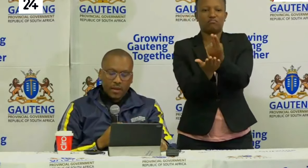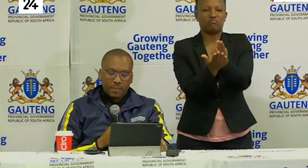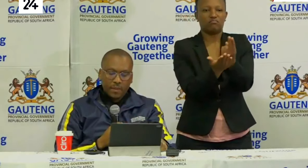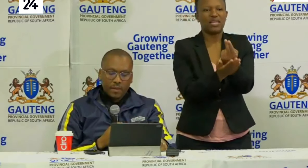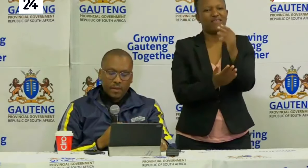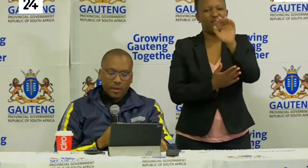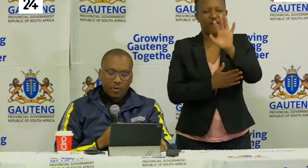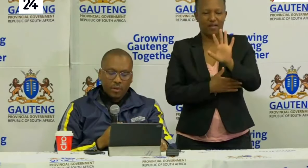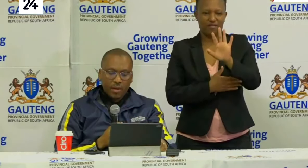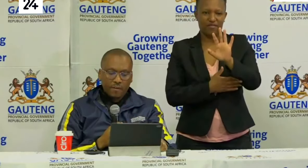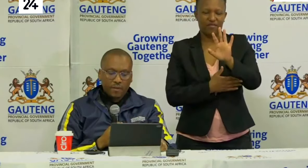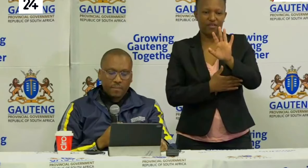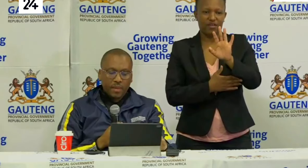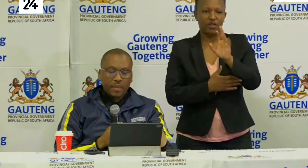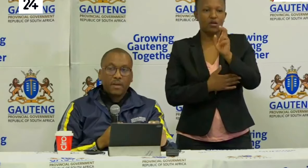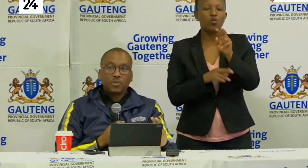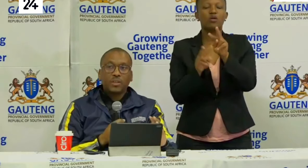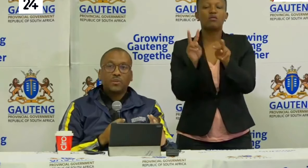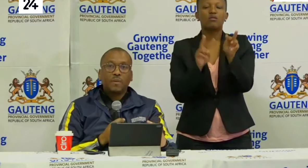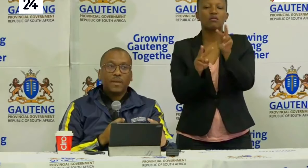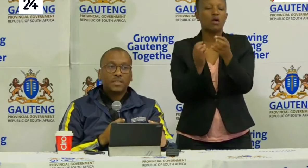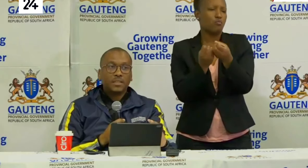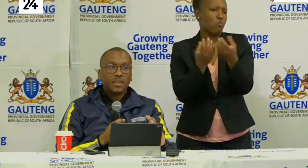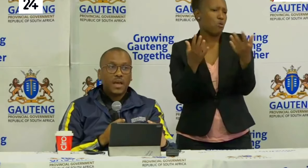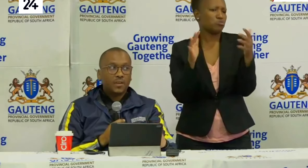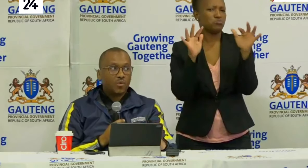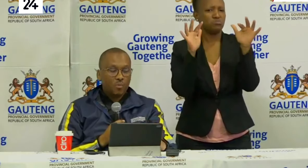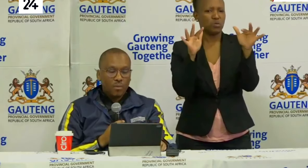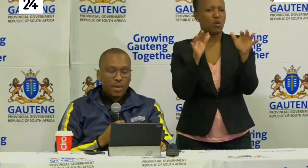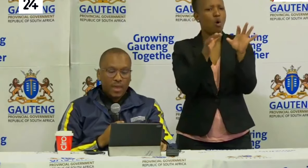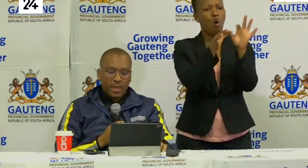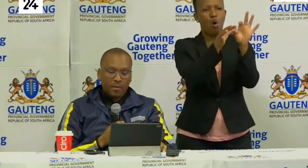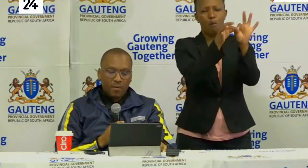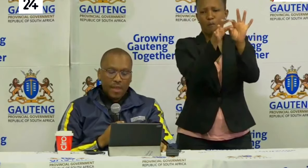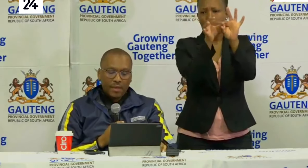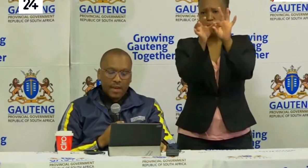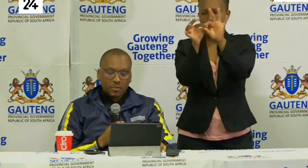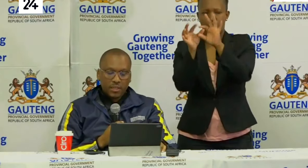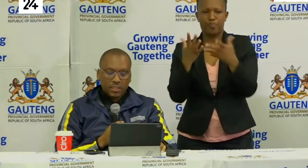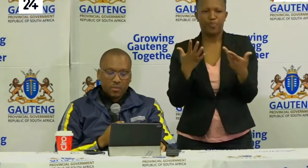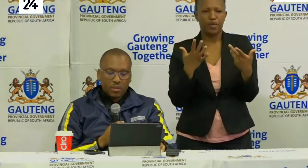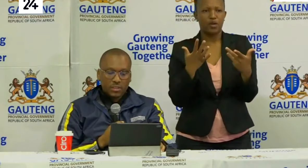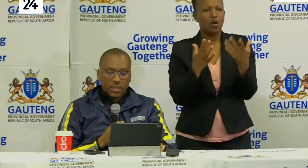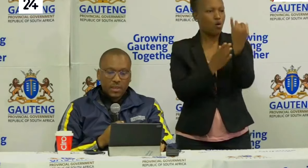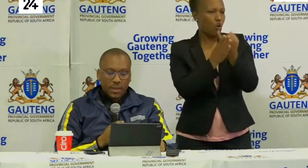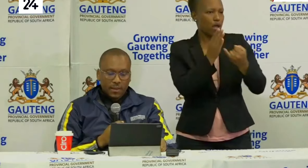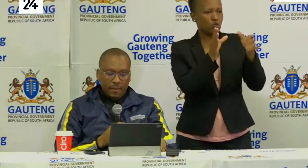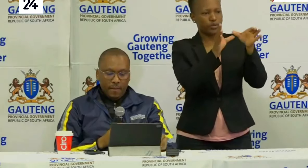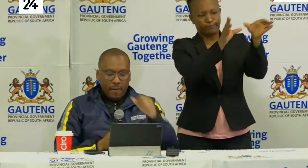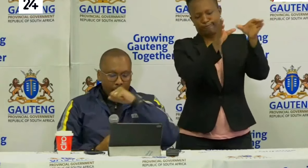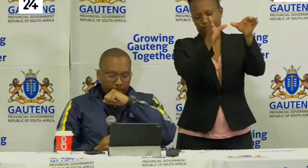that we are looking after. The majority of the patients are at home or they're in isolation wards.